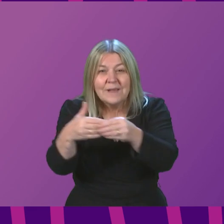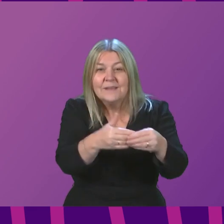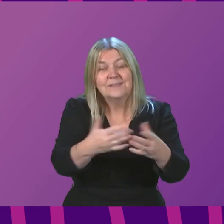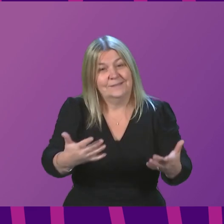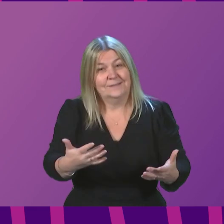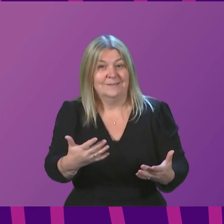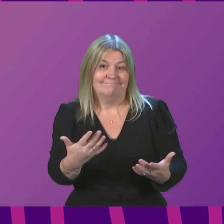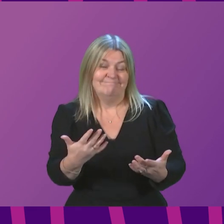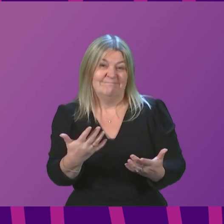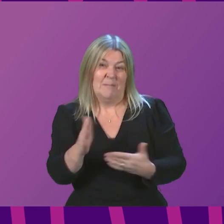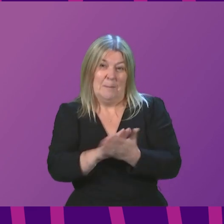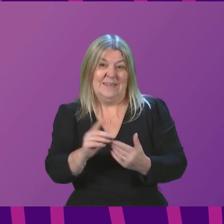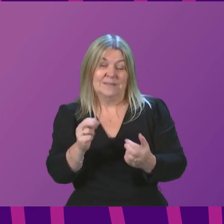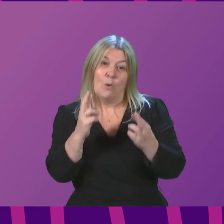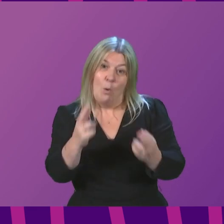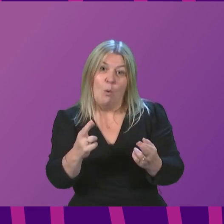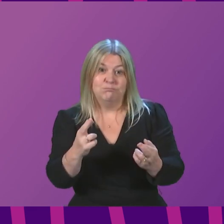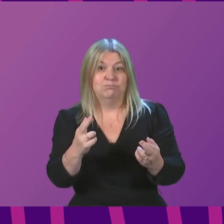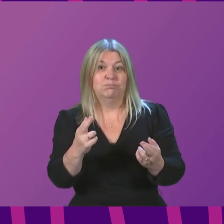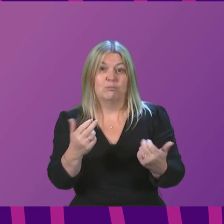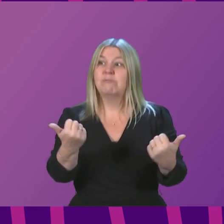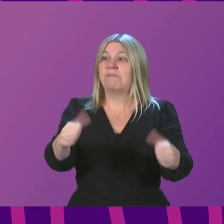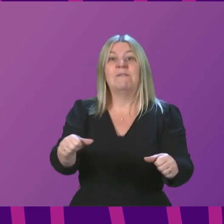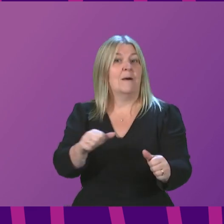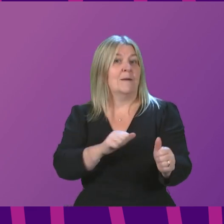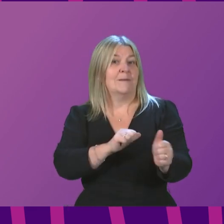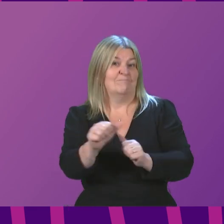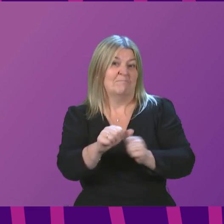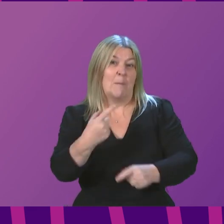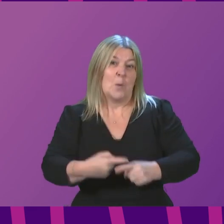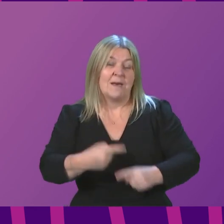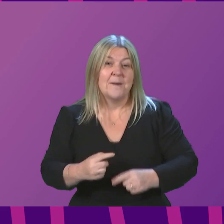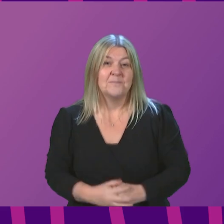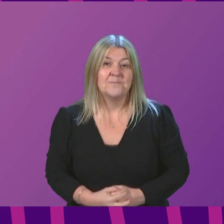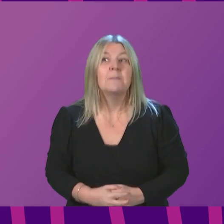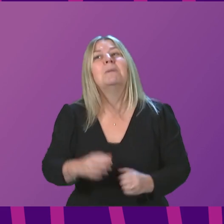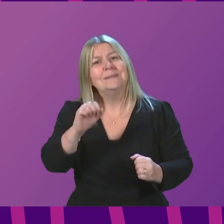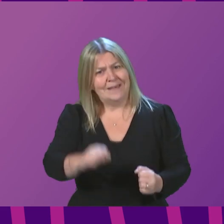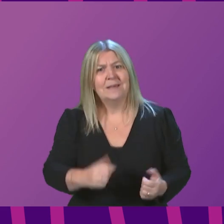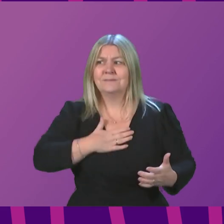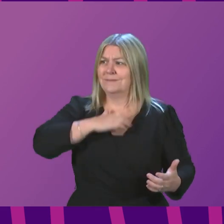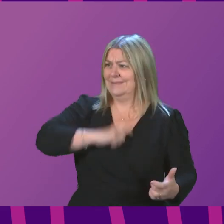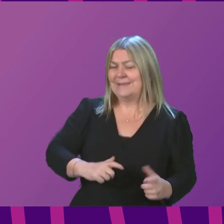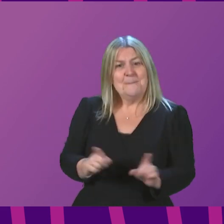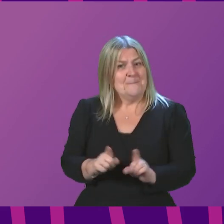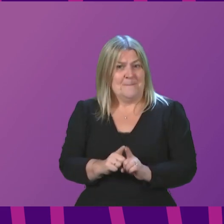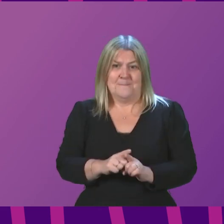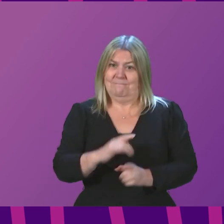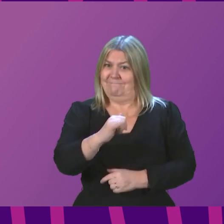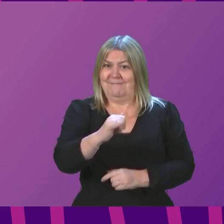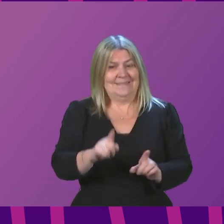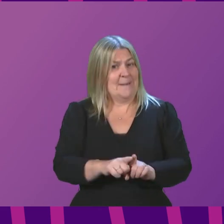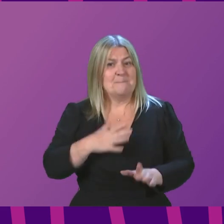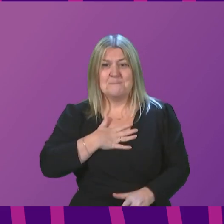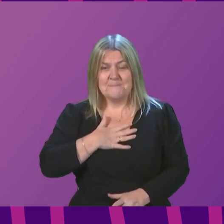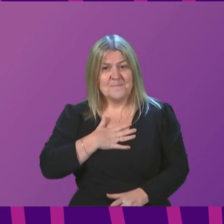be the case. But, I, of course, understand and, as a citizen, experience these restrictions just like others do. So, none of us want